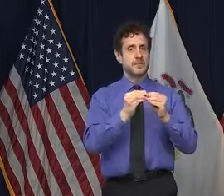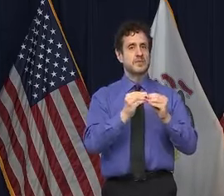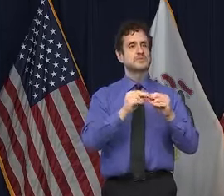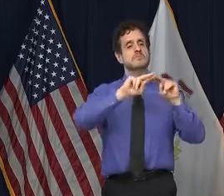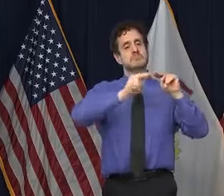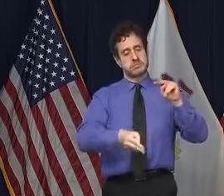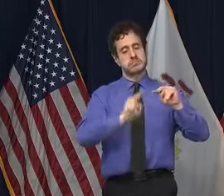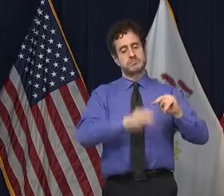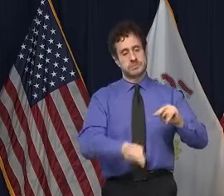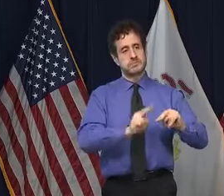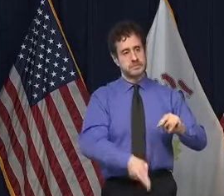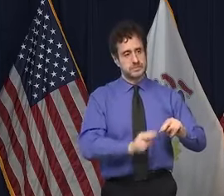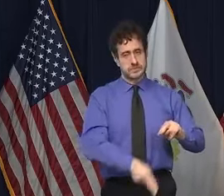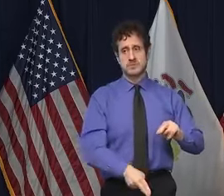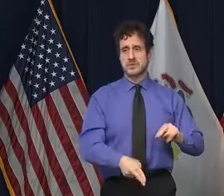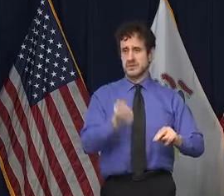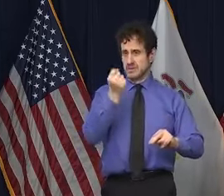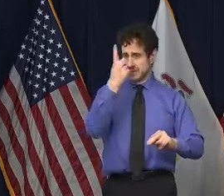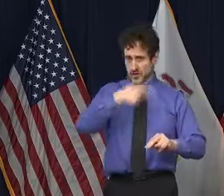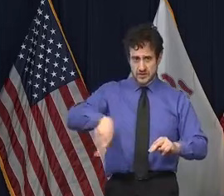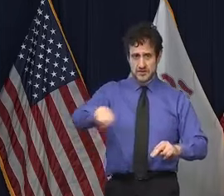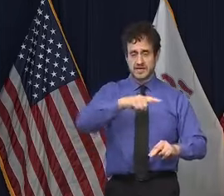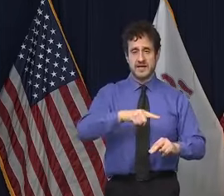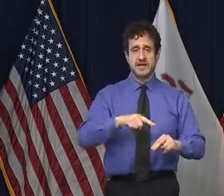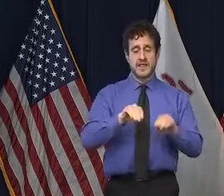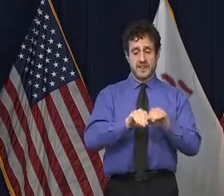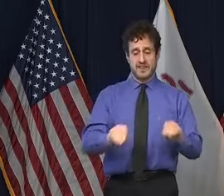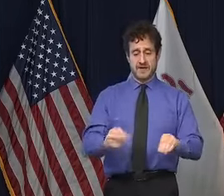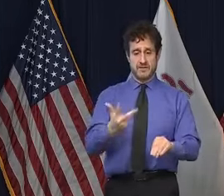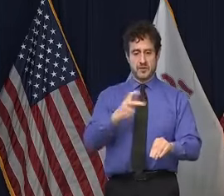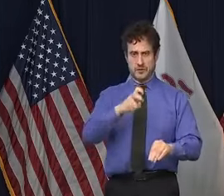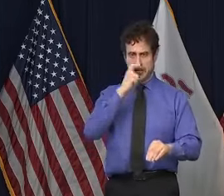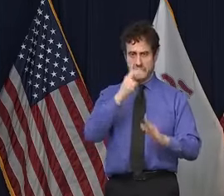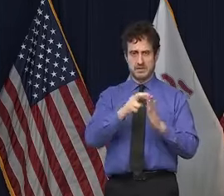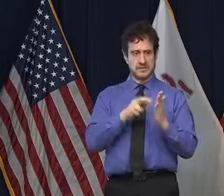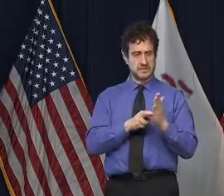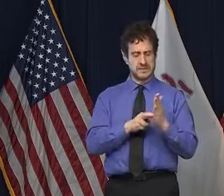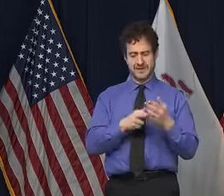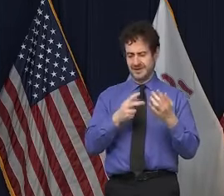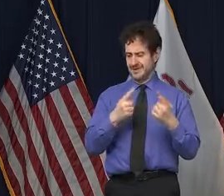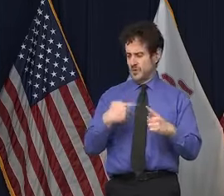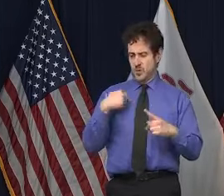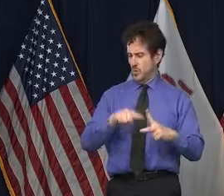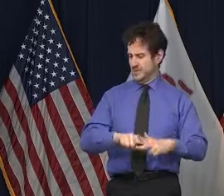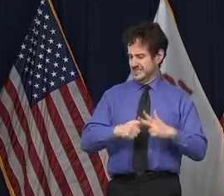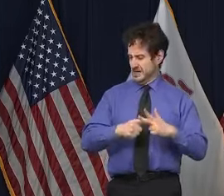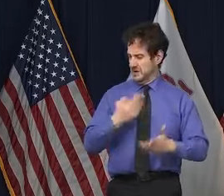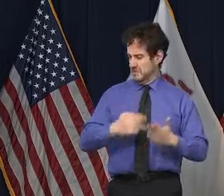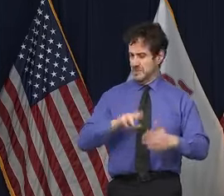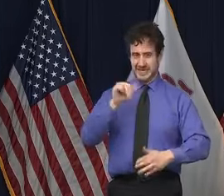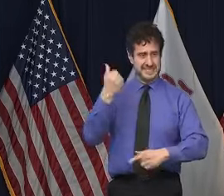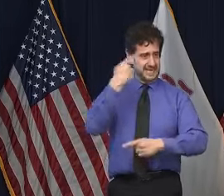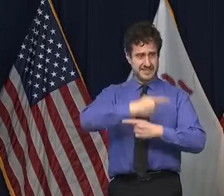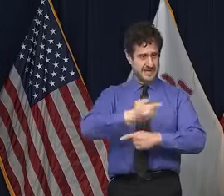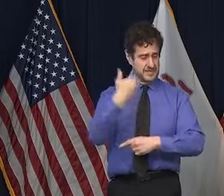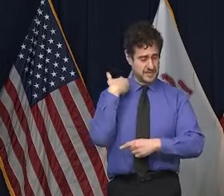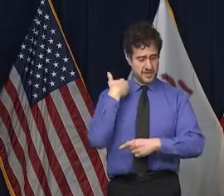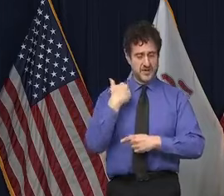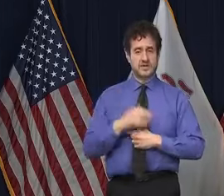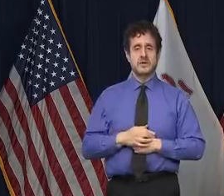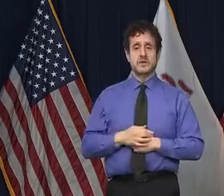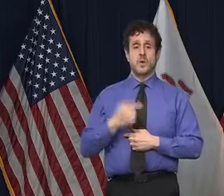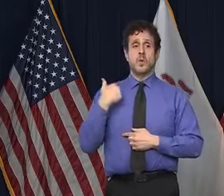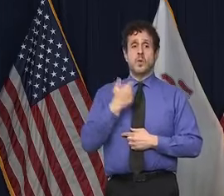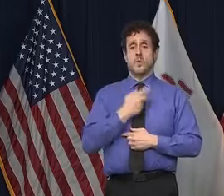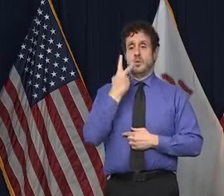also, just so all of you have a picture, the tier three mitigations only went in place about 10 days ago. So much of what we've